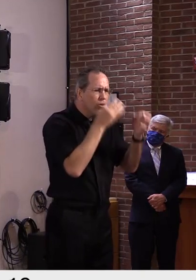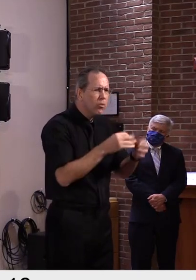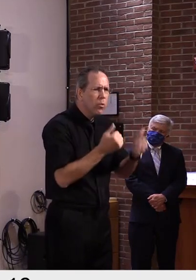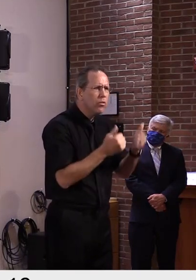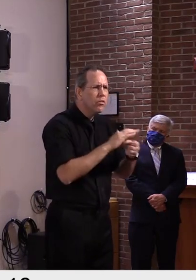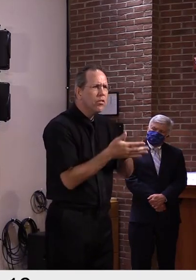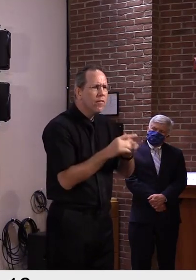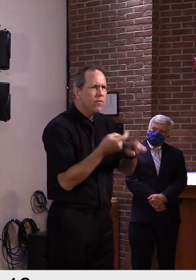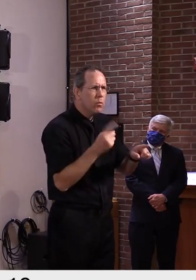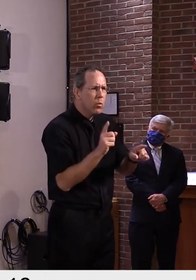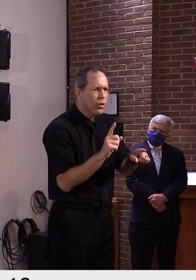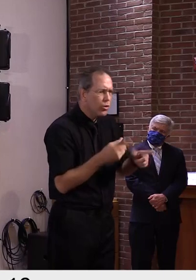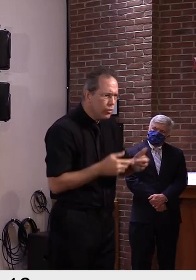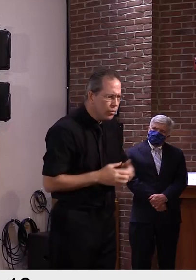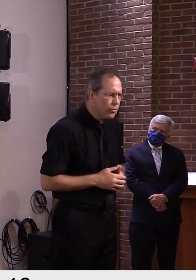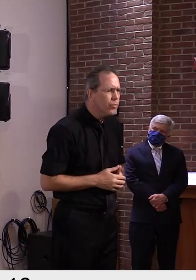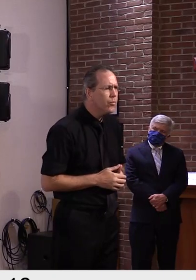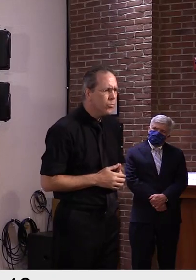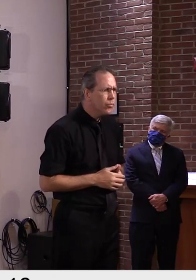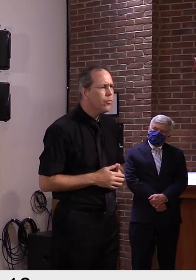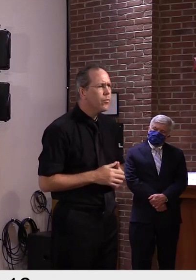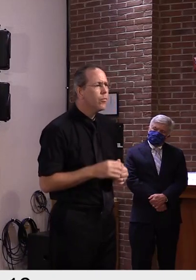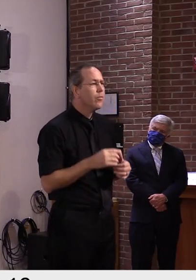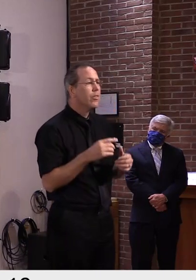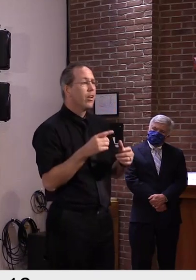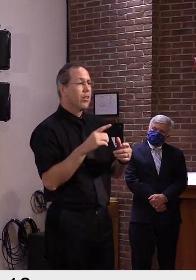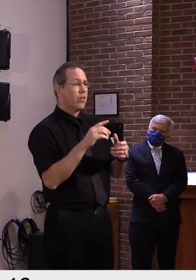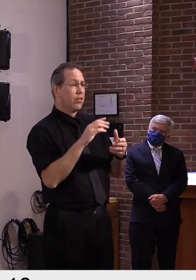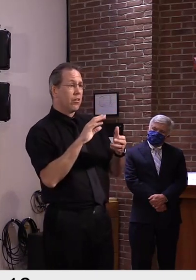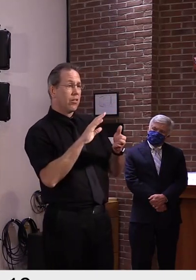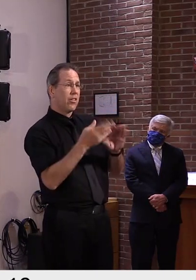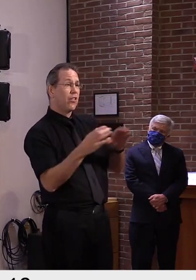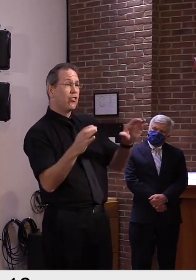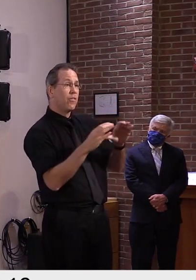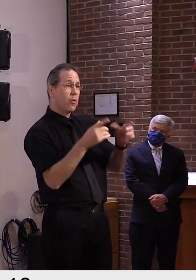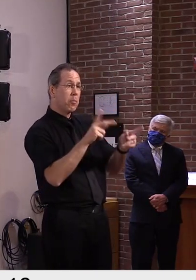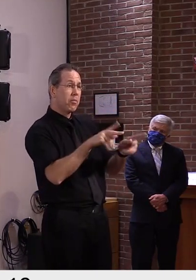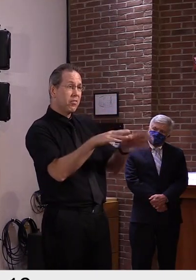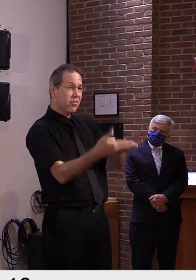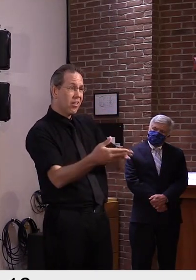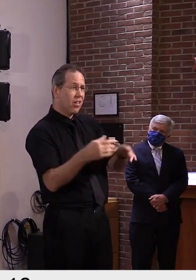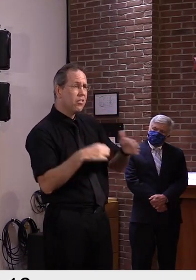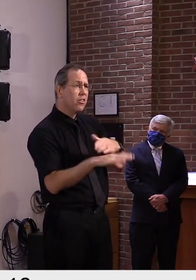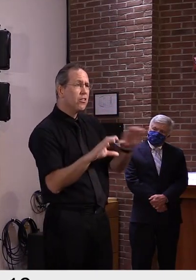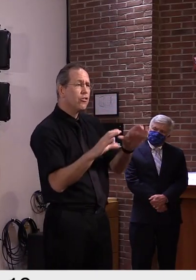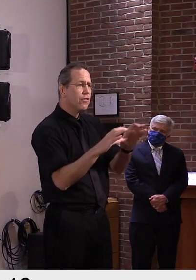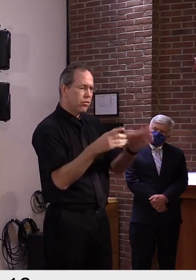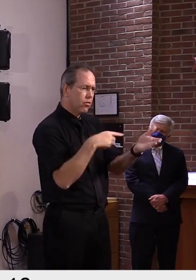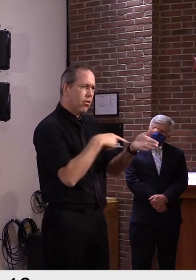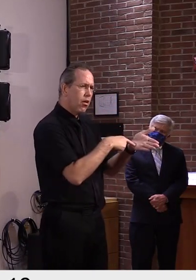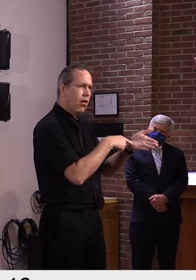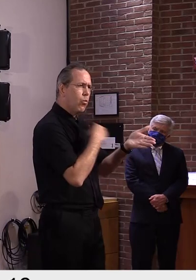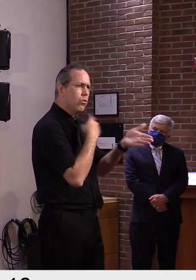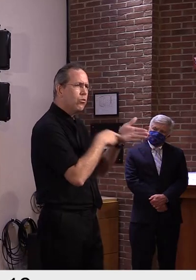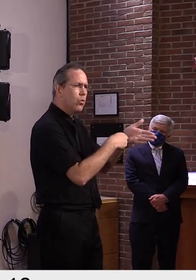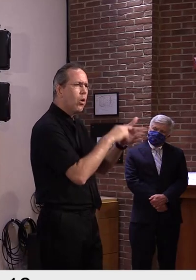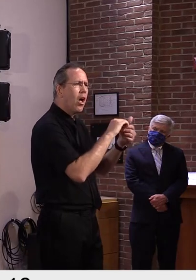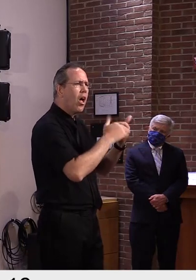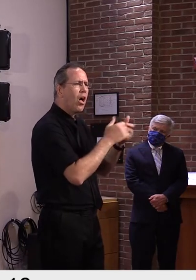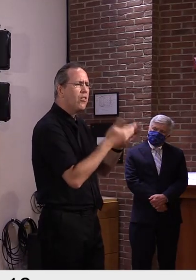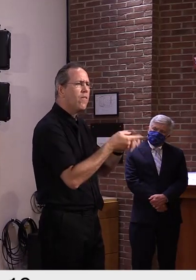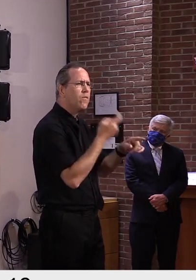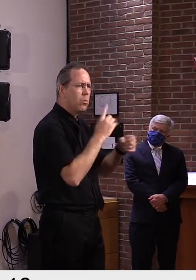the cause of death was COVID-19. But it could also say the cause of death was pneumonia,